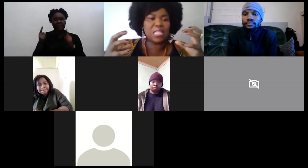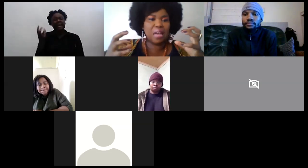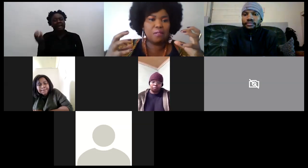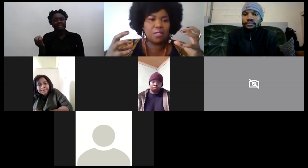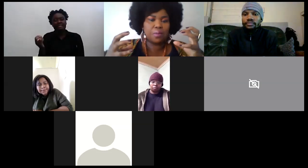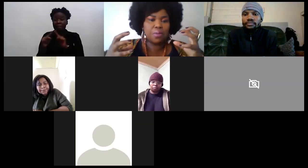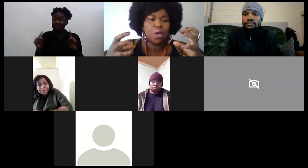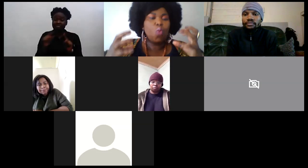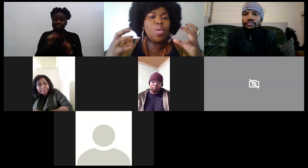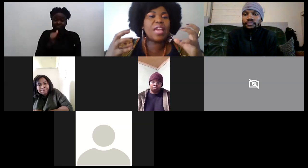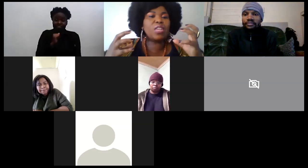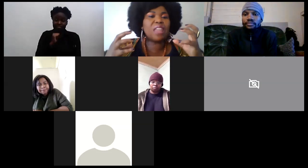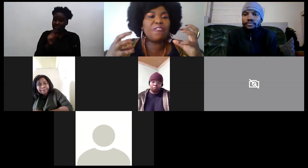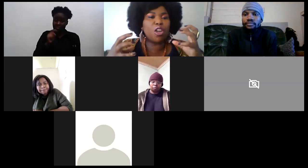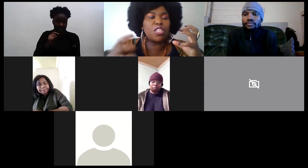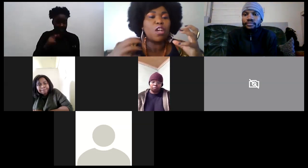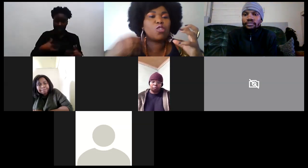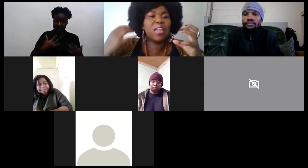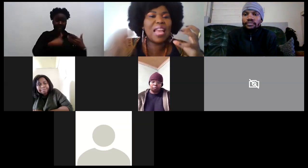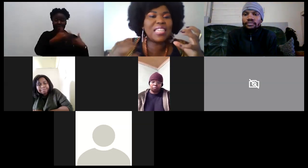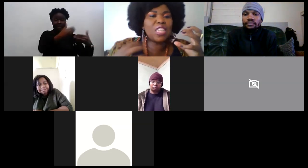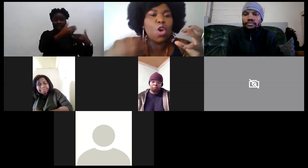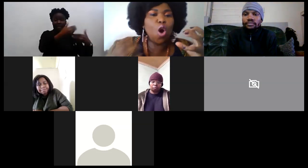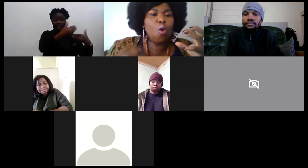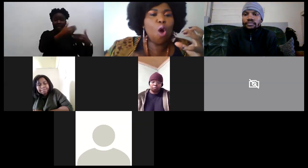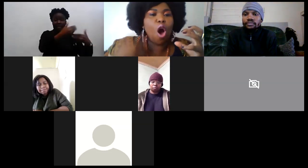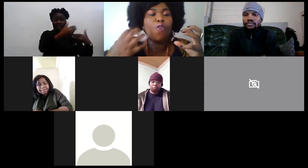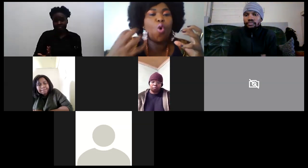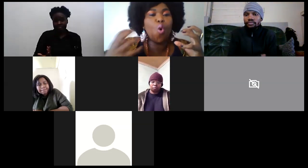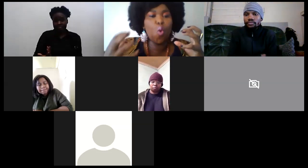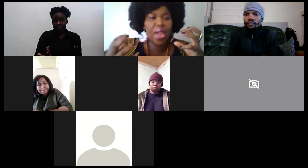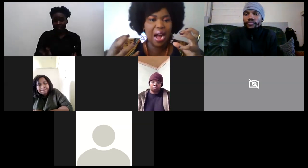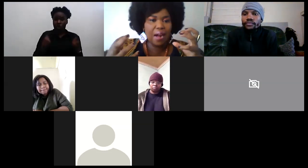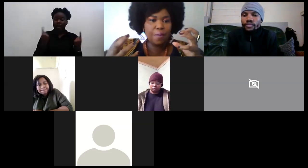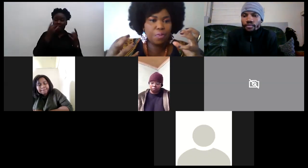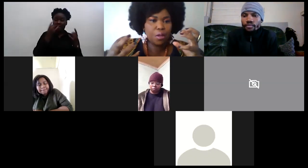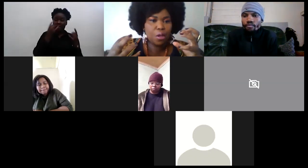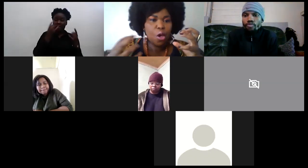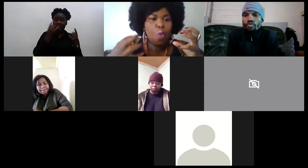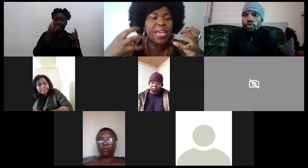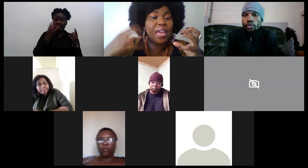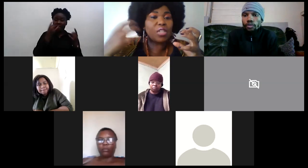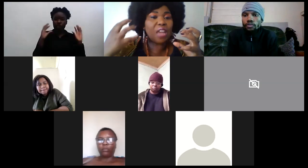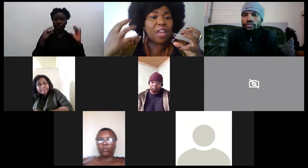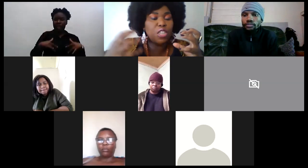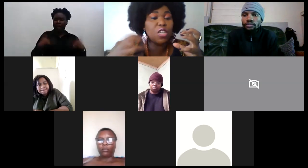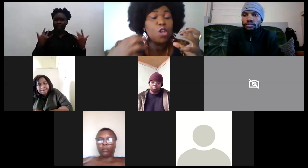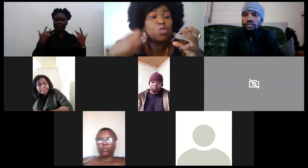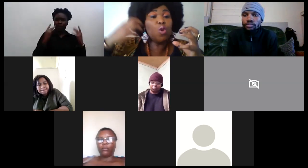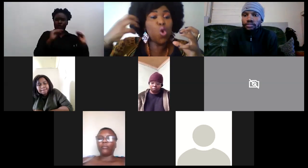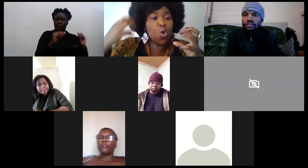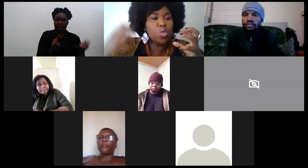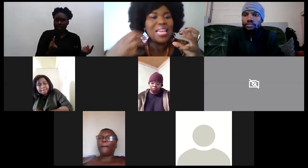lose ourselves we cannot afford to let go of who we are we cannot afford